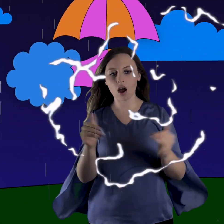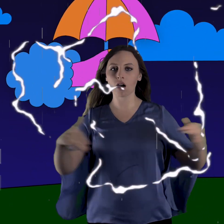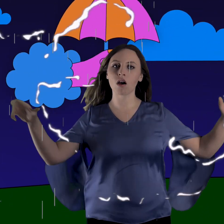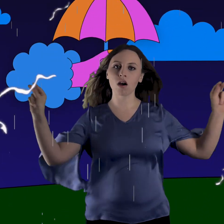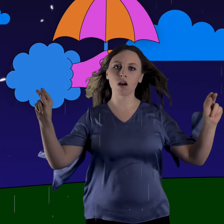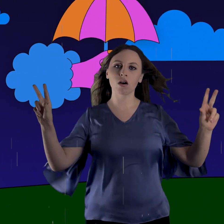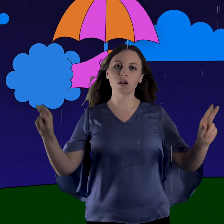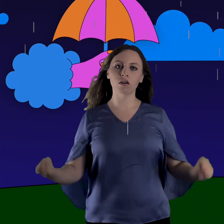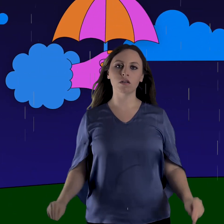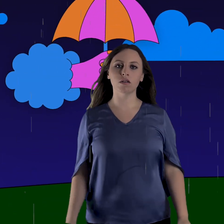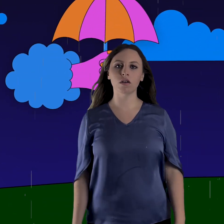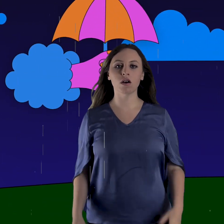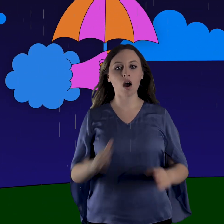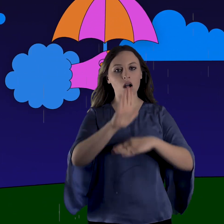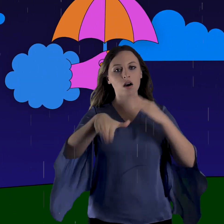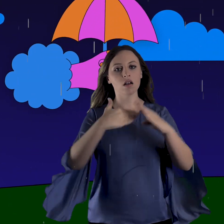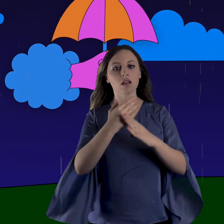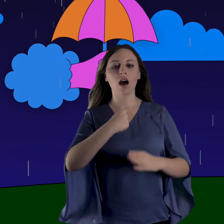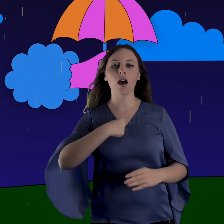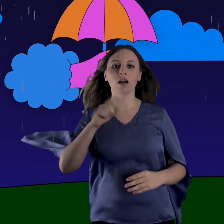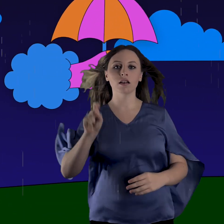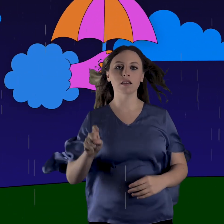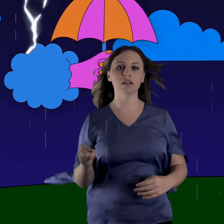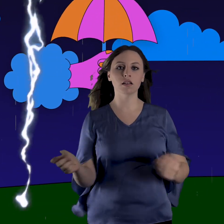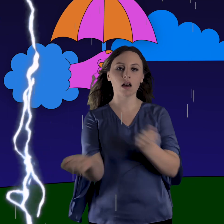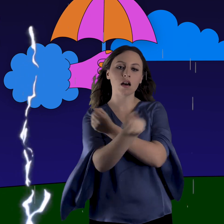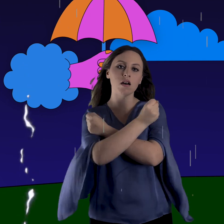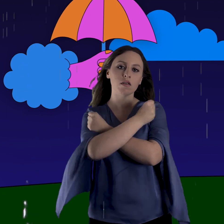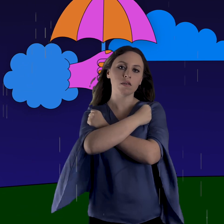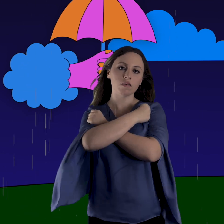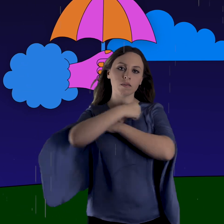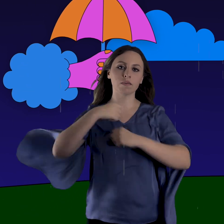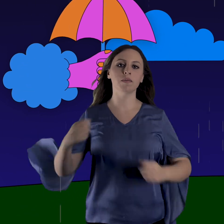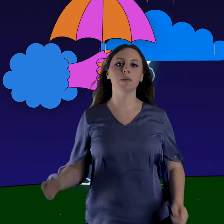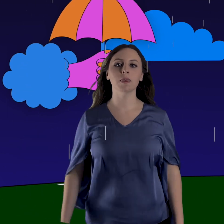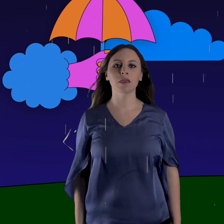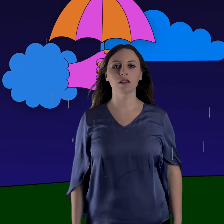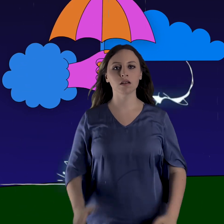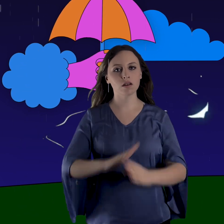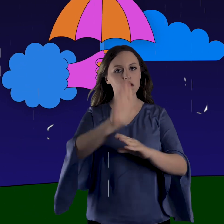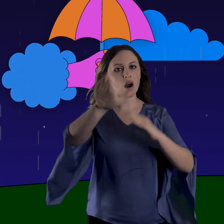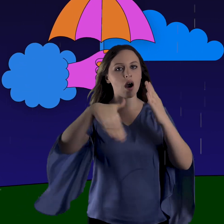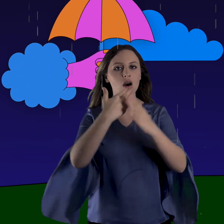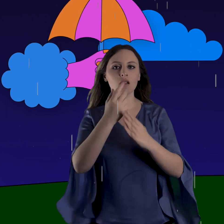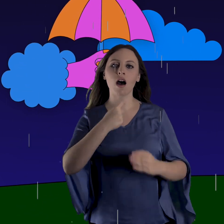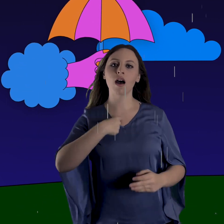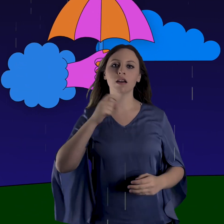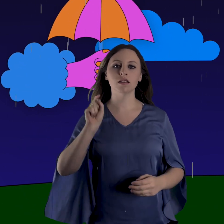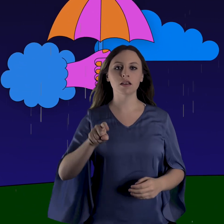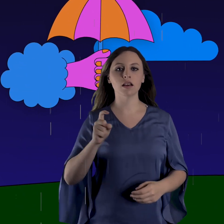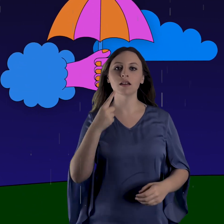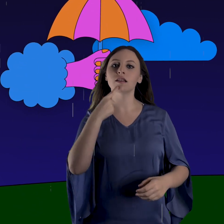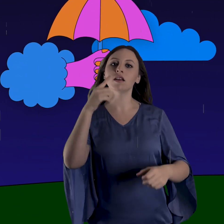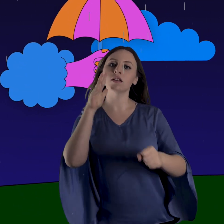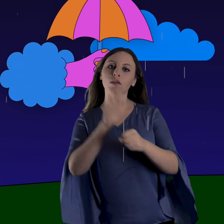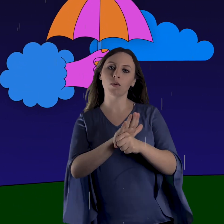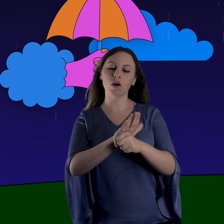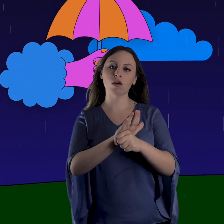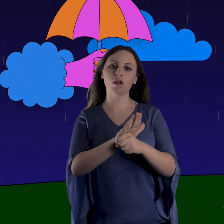oh no All I need is love All I need is a word